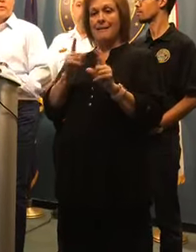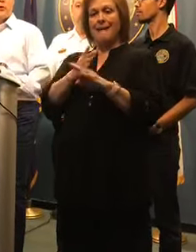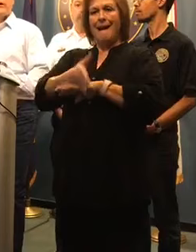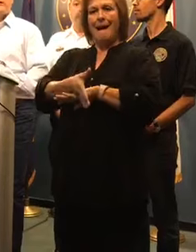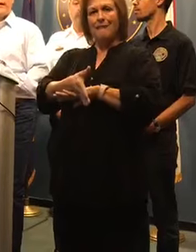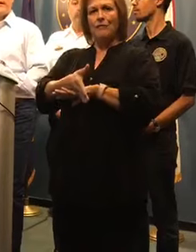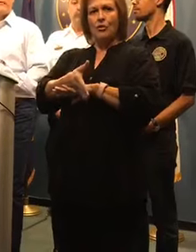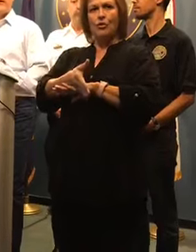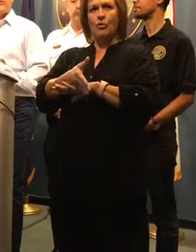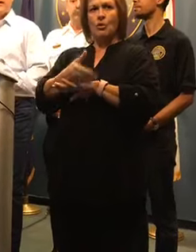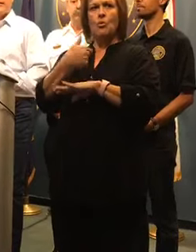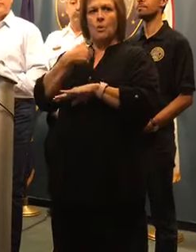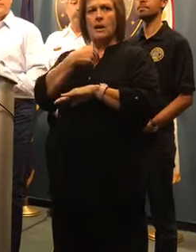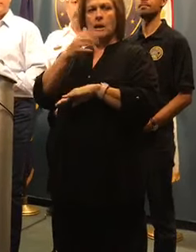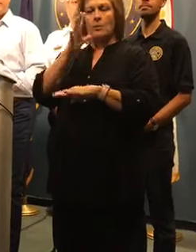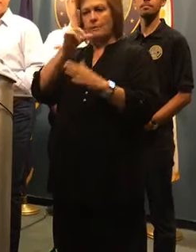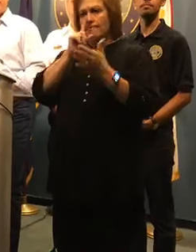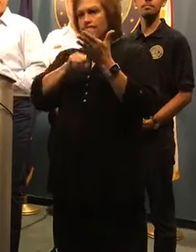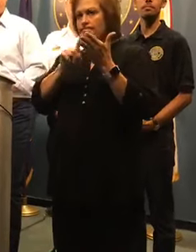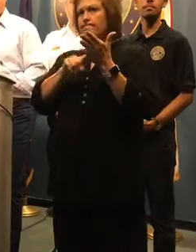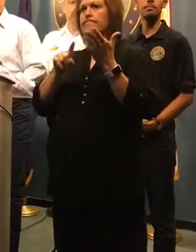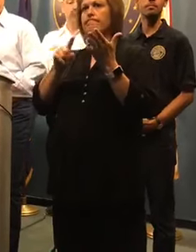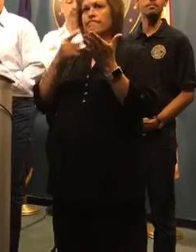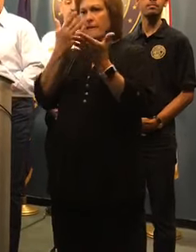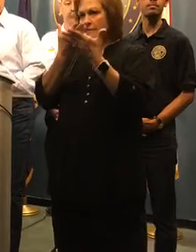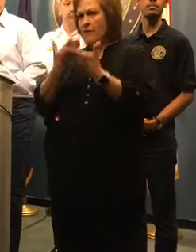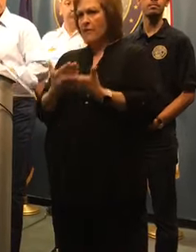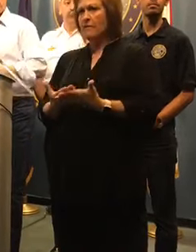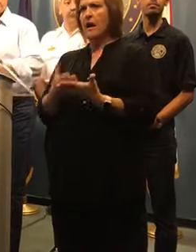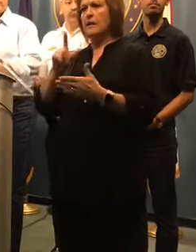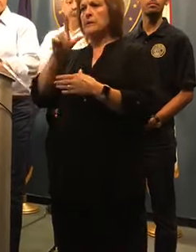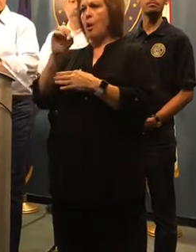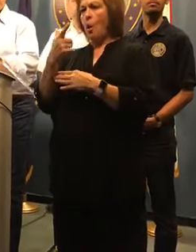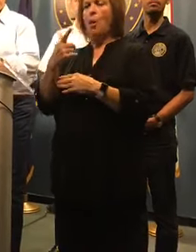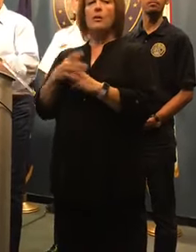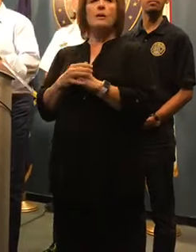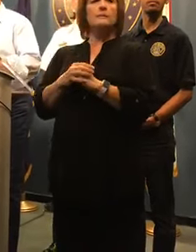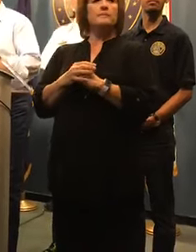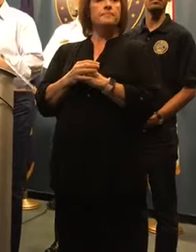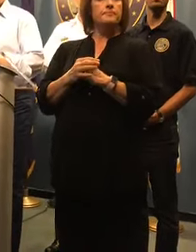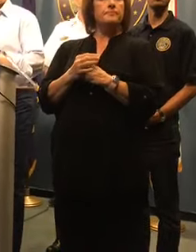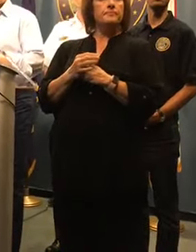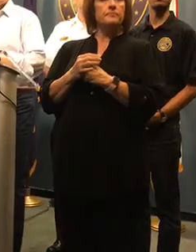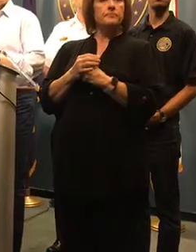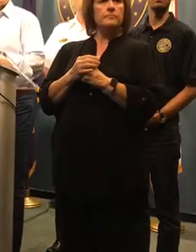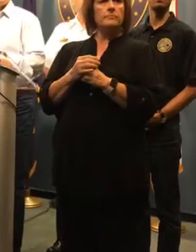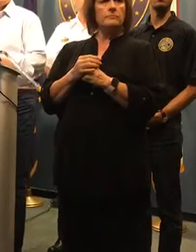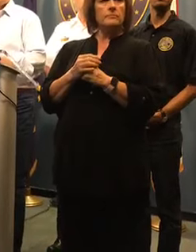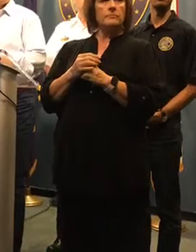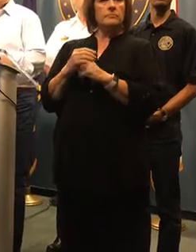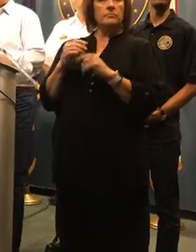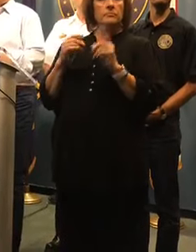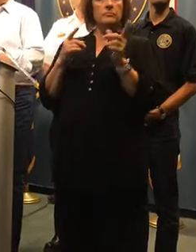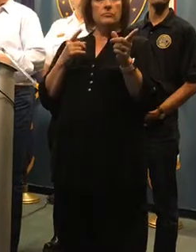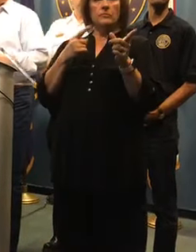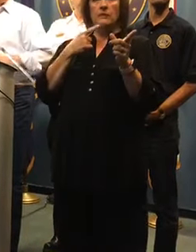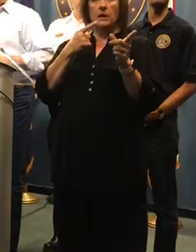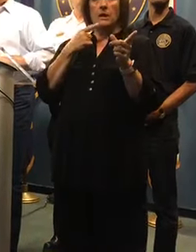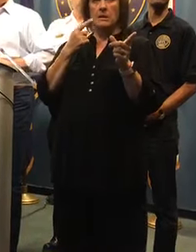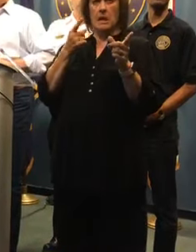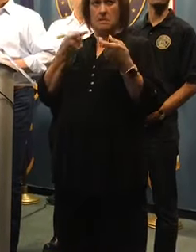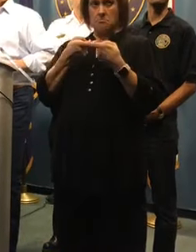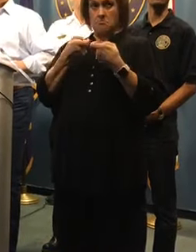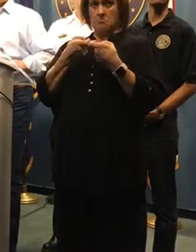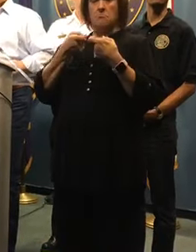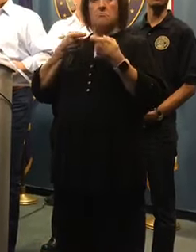report is to be to look into that and verify them. And can you clarify a little bit about the status? So, the turbine is